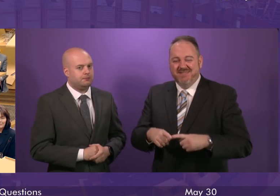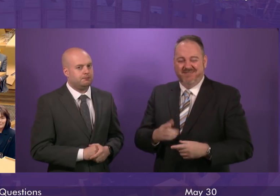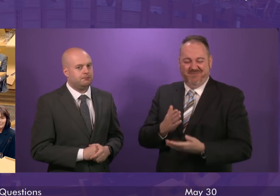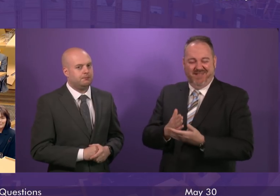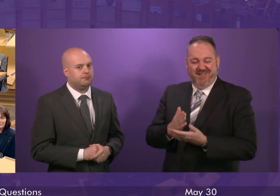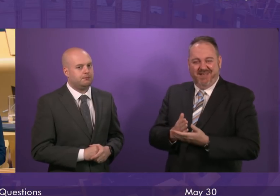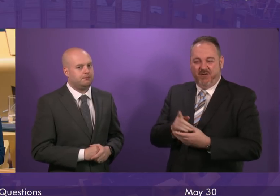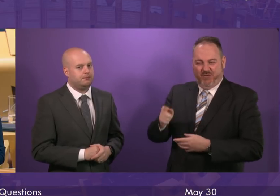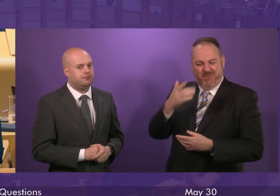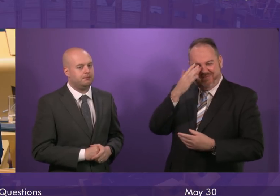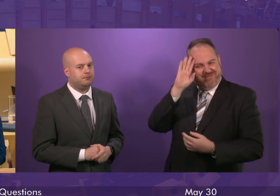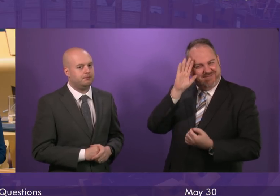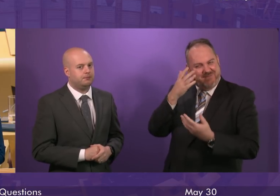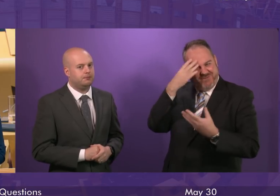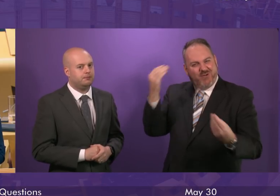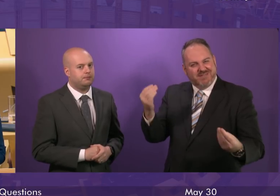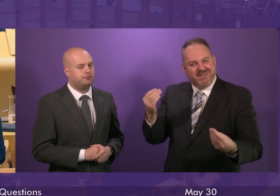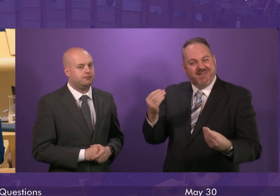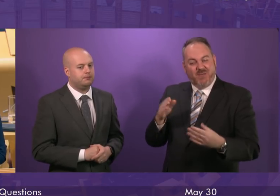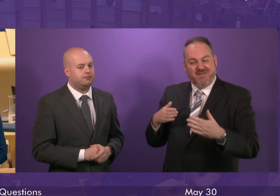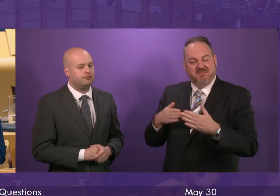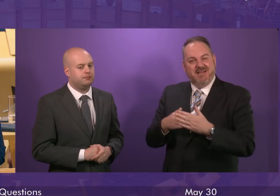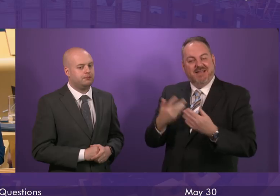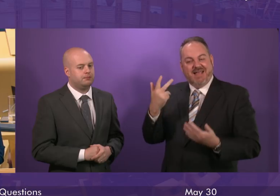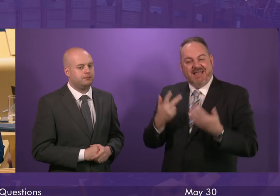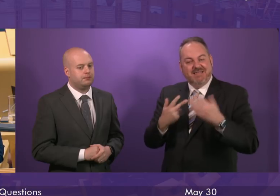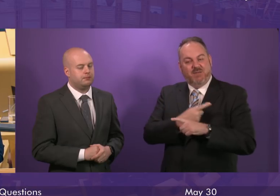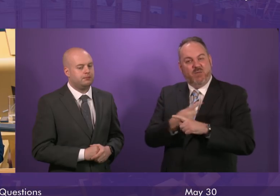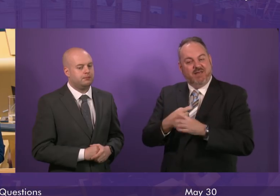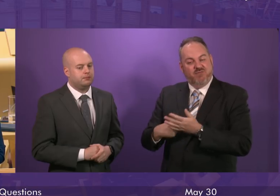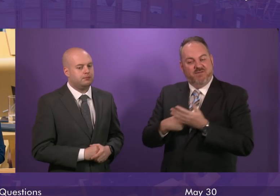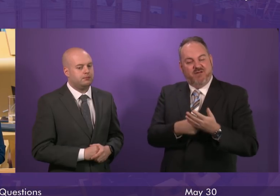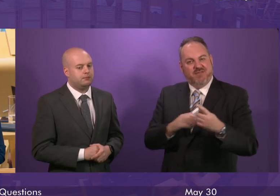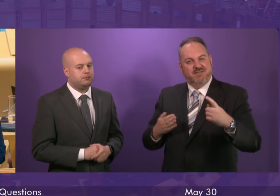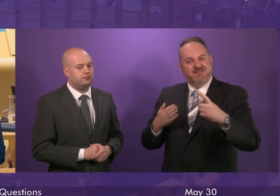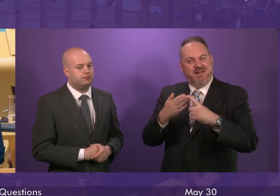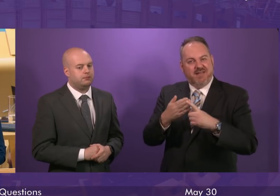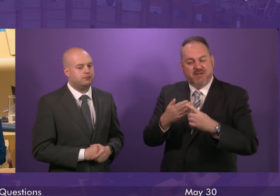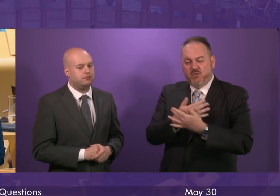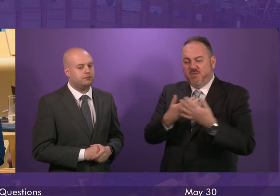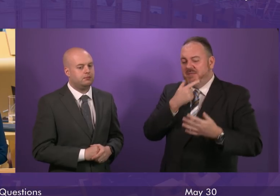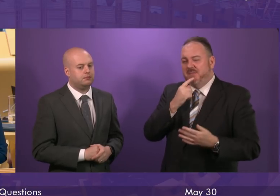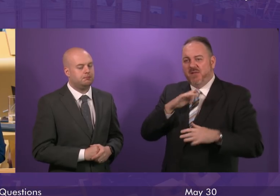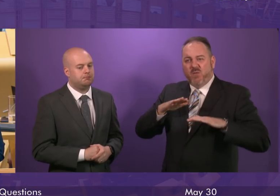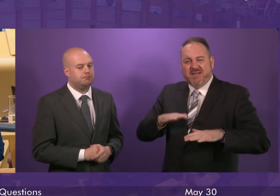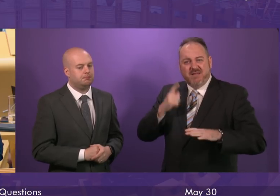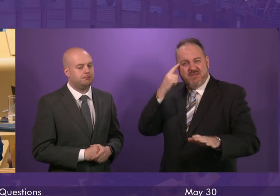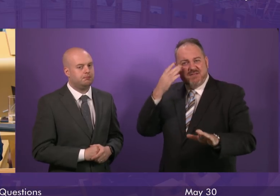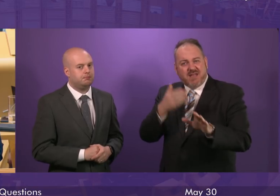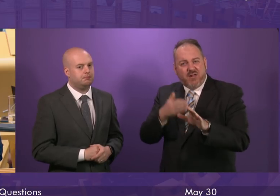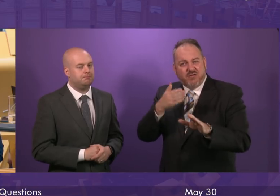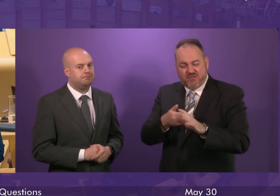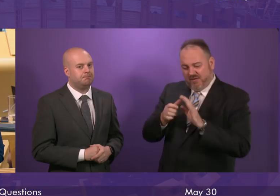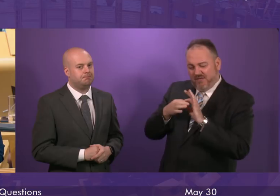forgetting the failure to meet the 18-week referral target, the one in five patients that are waiting too long for psychological therapy, the fewer than half of